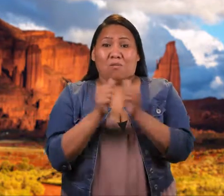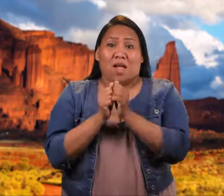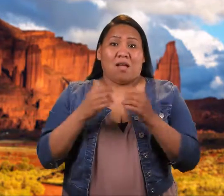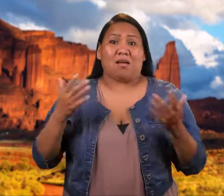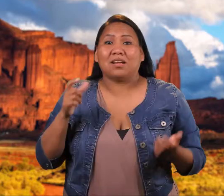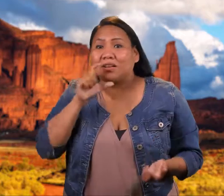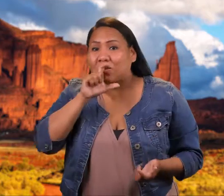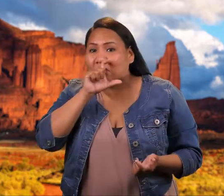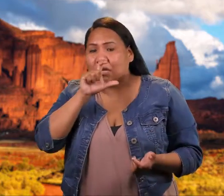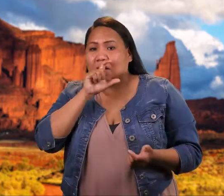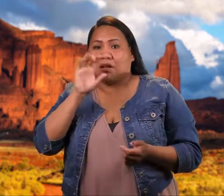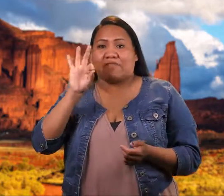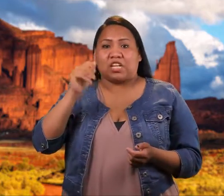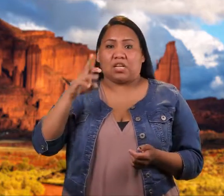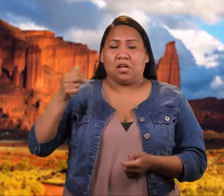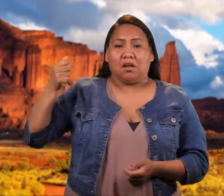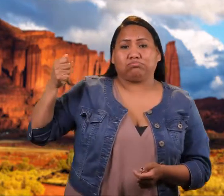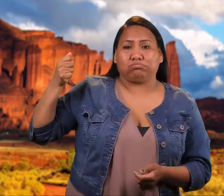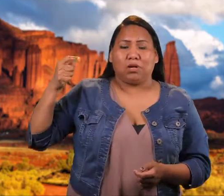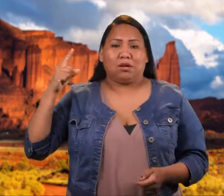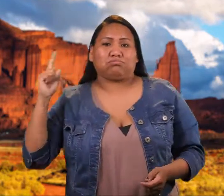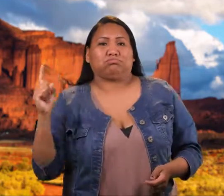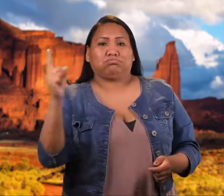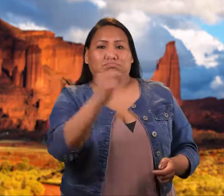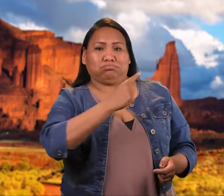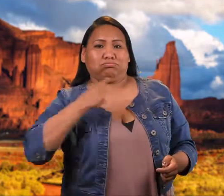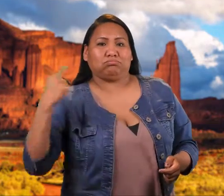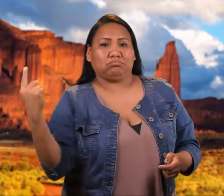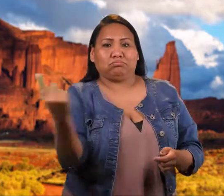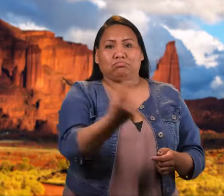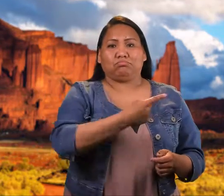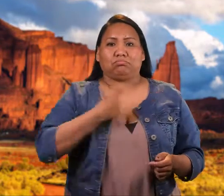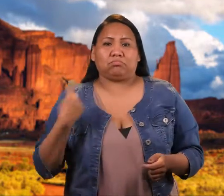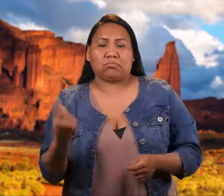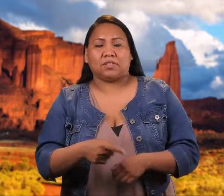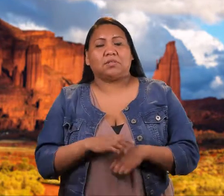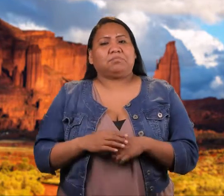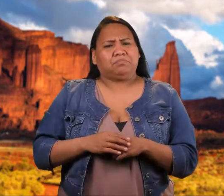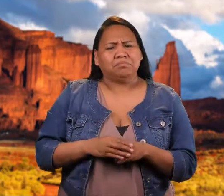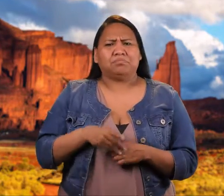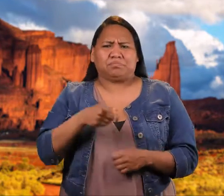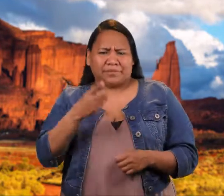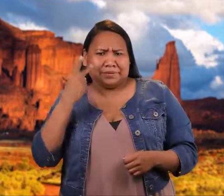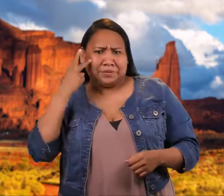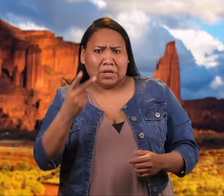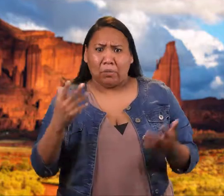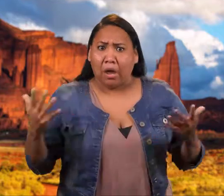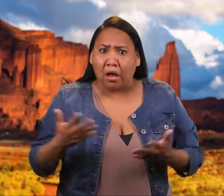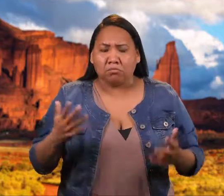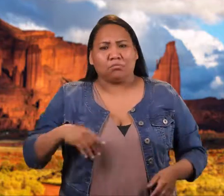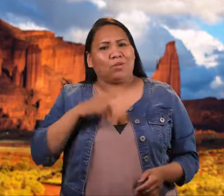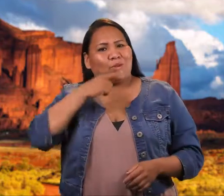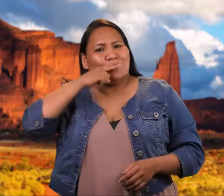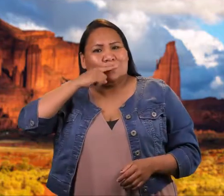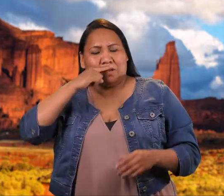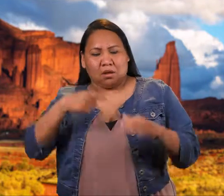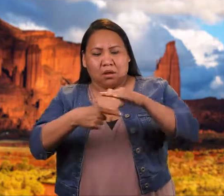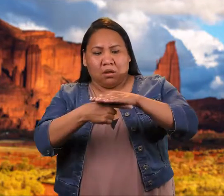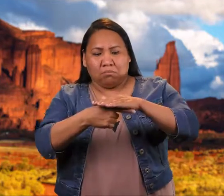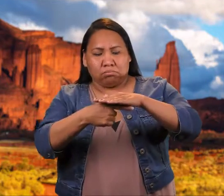times. And as they walked, the eagle feathers, whose tips protruded from between the buckskins, were seen to